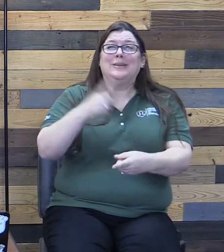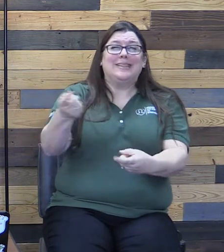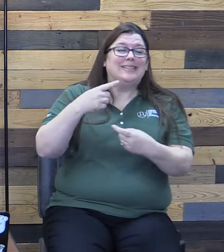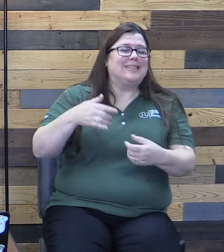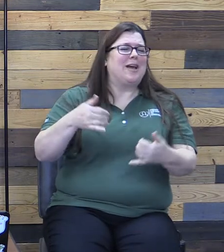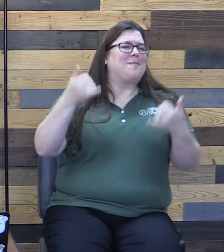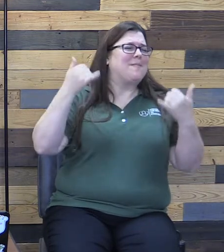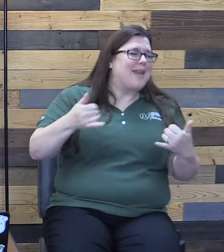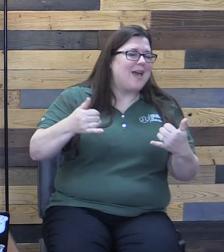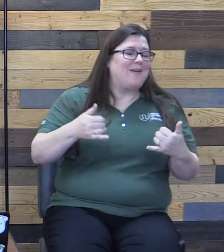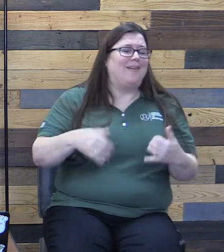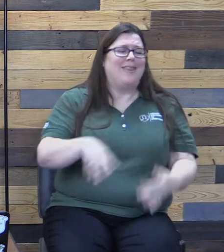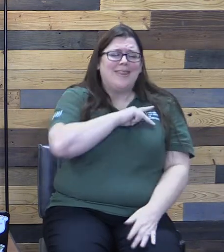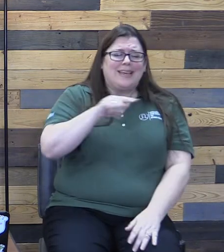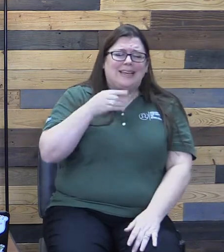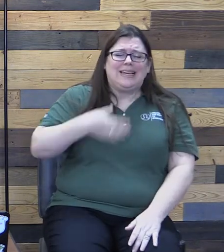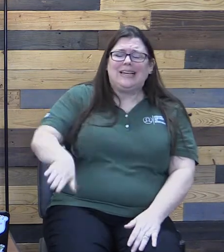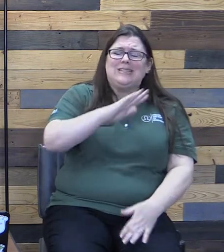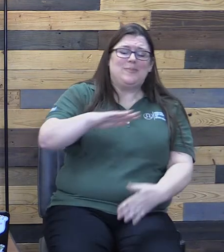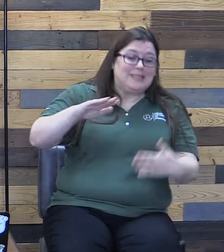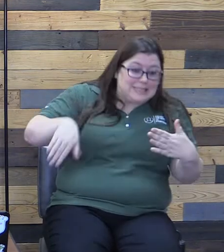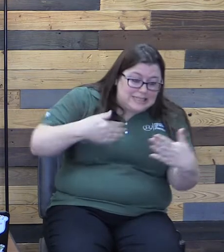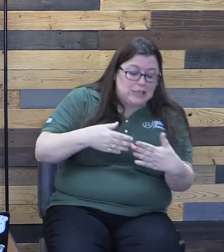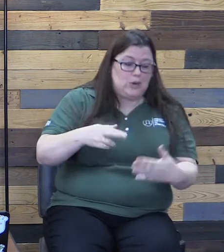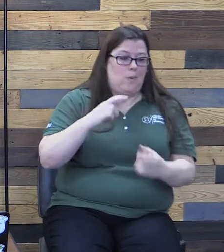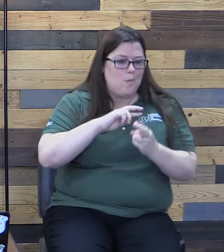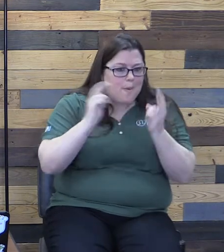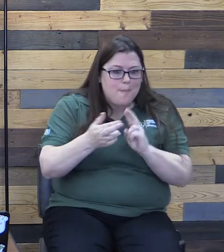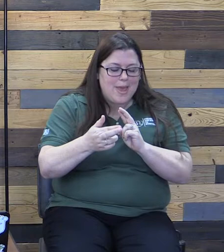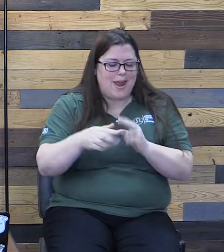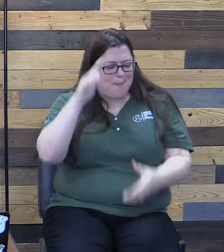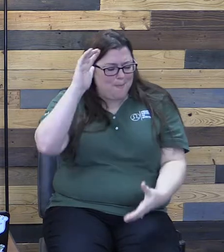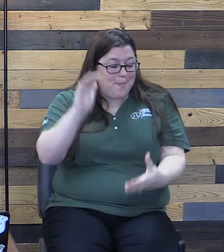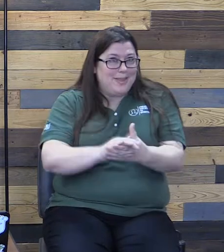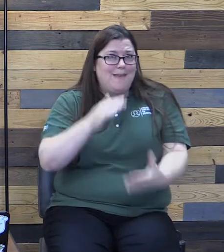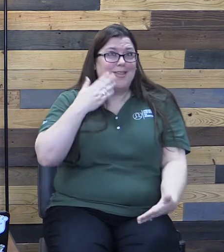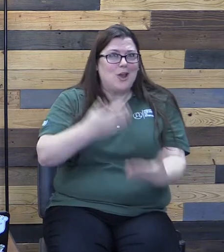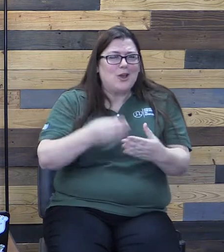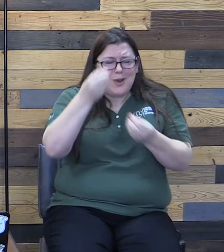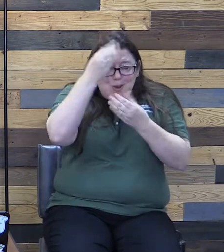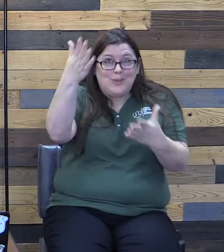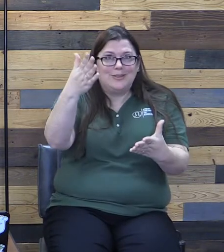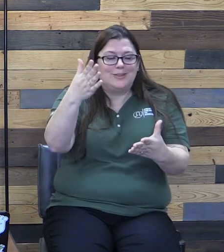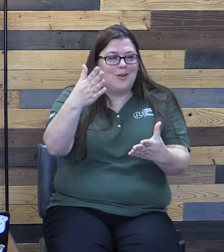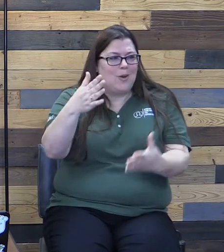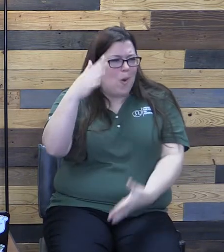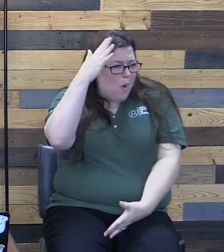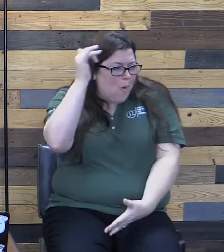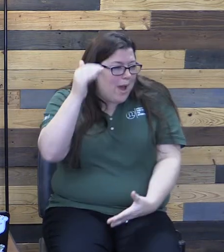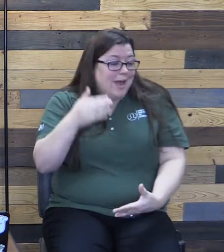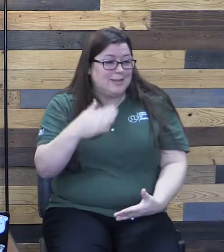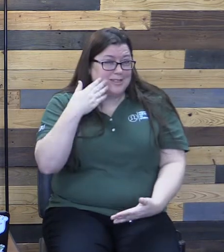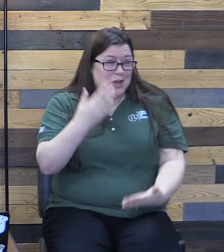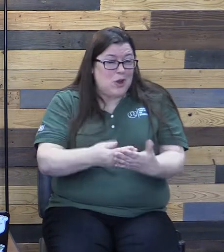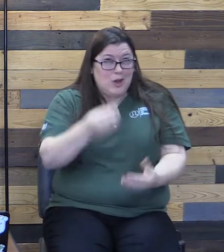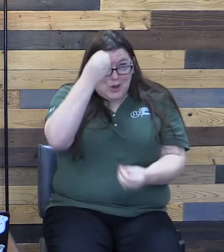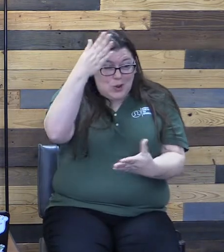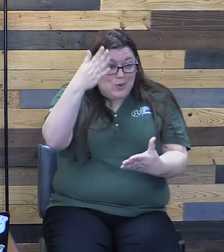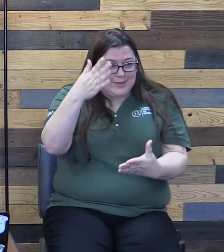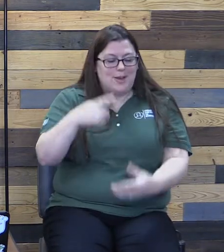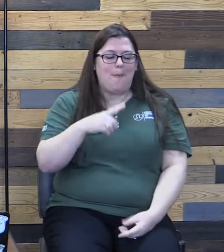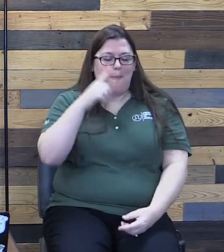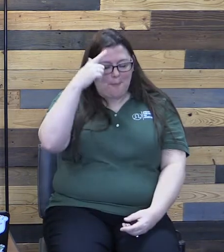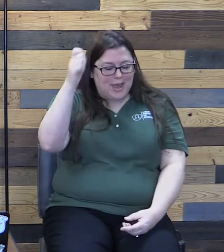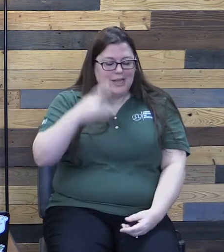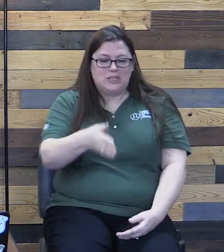is near. Repent of your sins and believe the good news. Why is this good news? Because it was God offering salvation